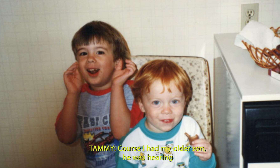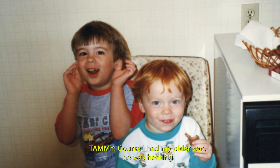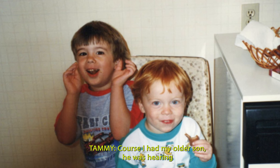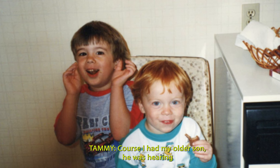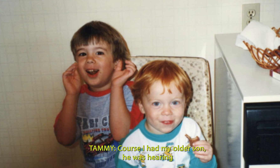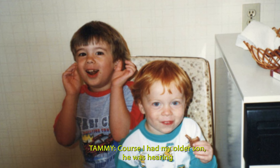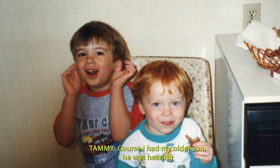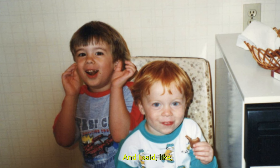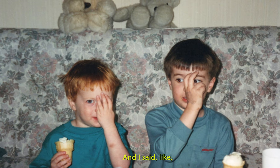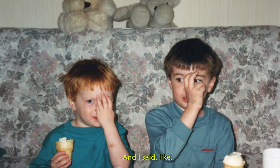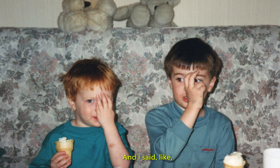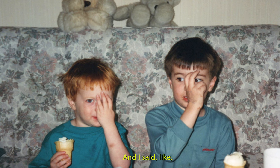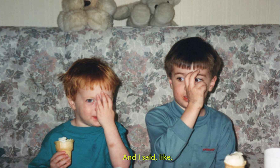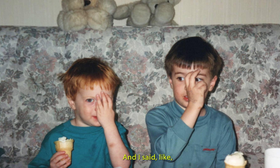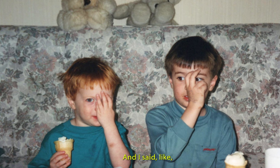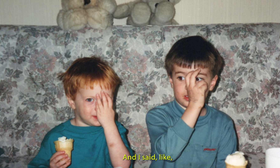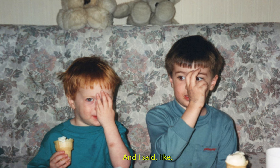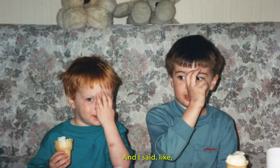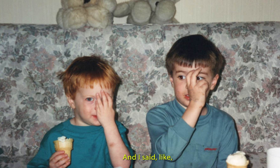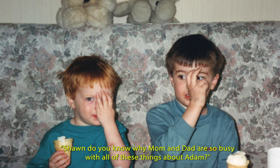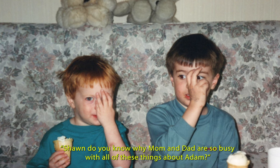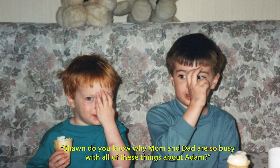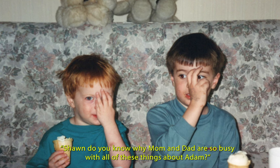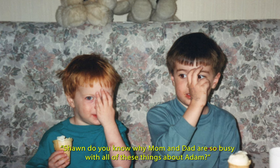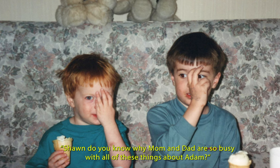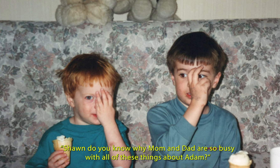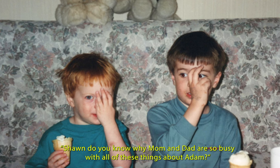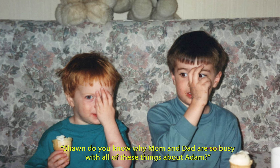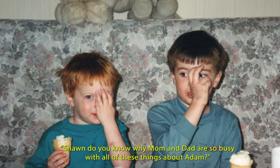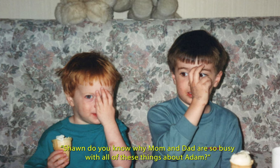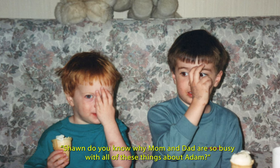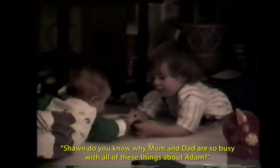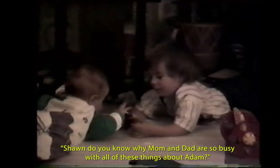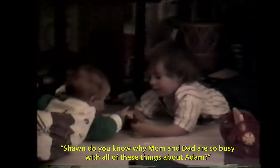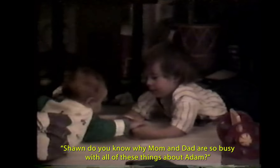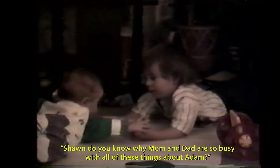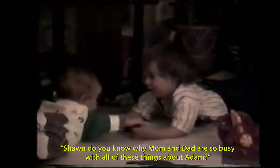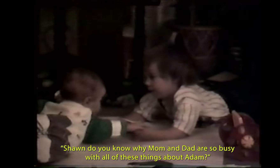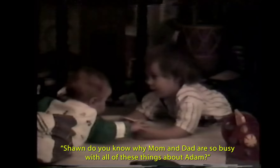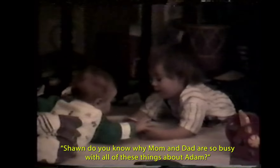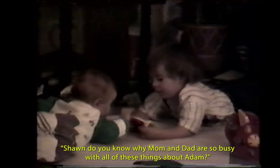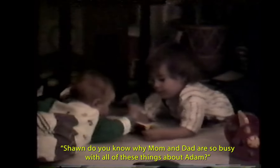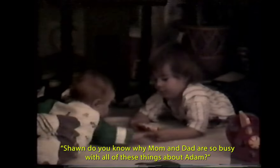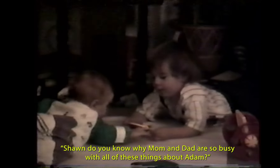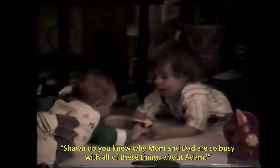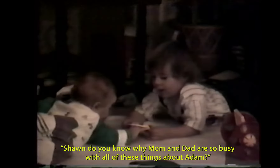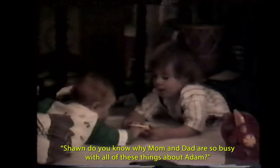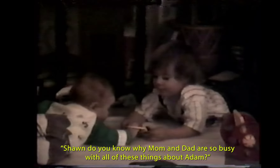hearing. And I said, like, Sean, do you know why mom and dad are so busy with all of these things about Adam?